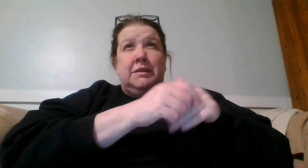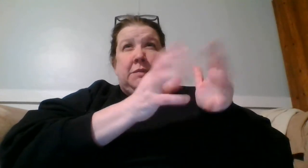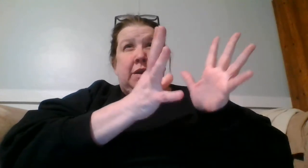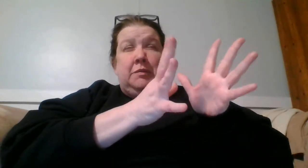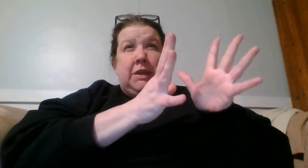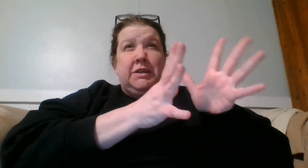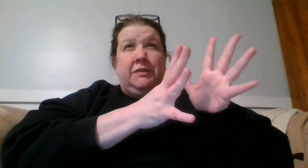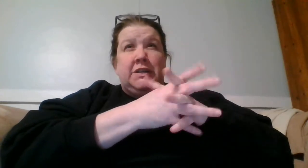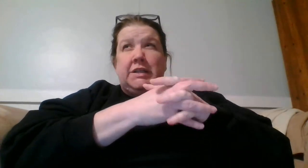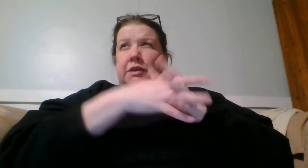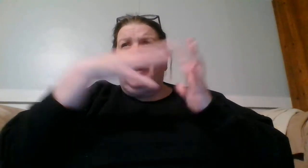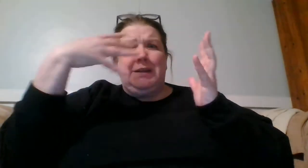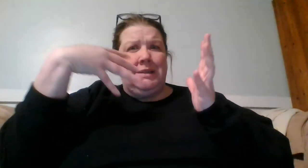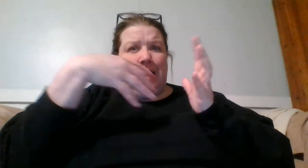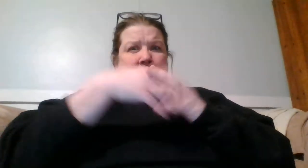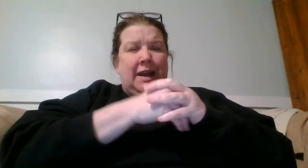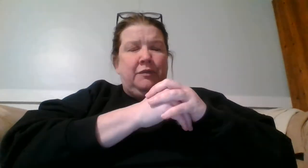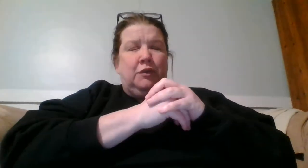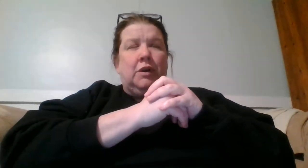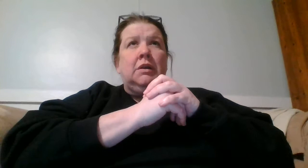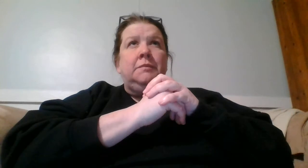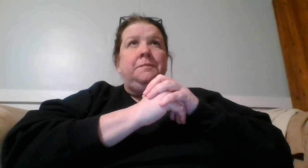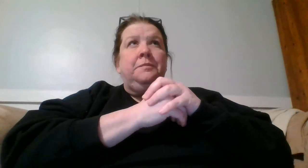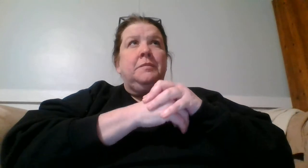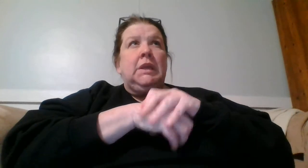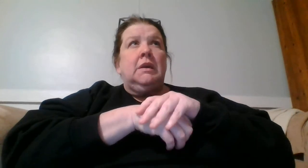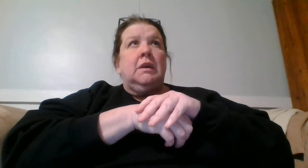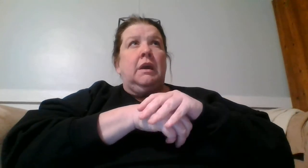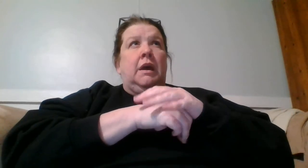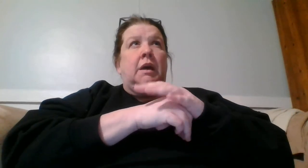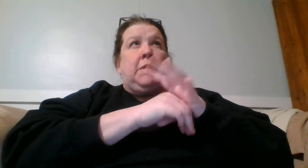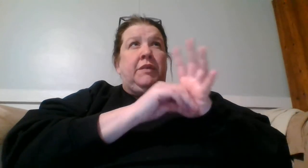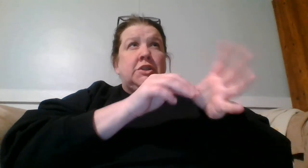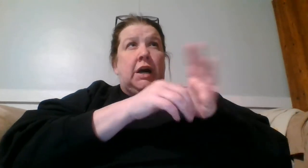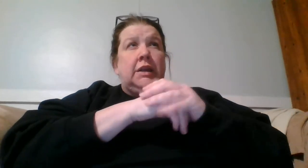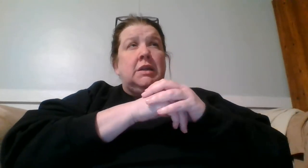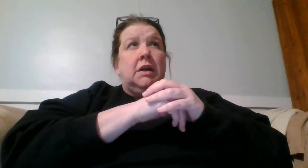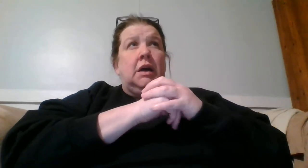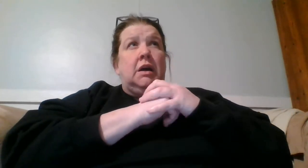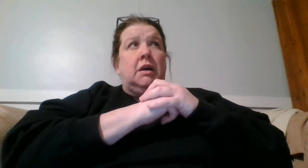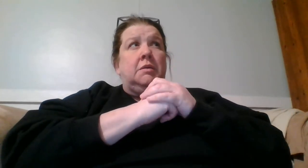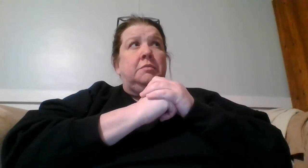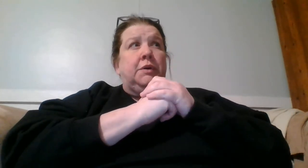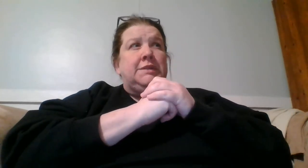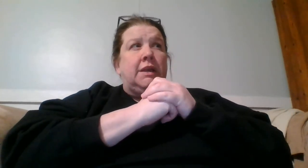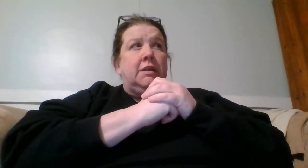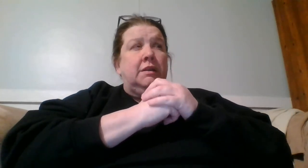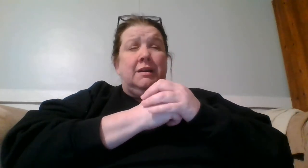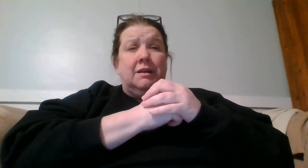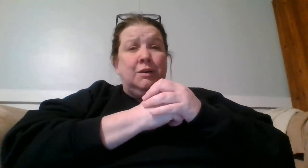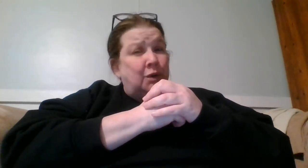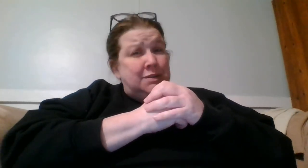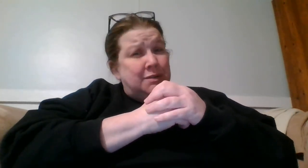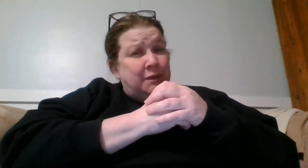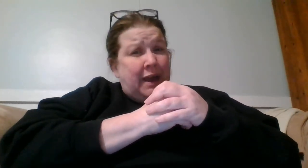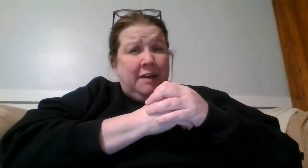my dear friend Jason, who I did 99 for, and my friend John, um, both said, look, goals don't have